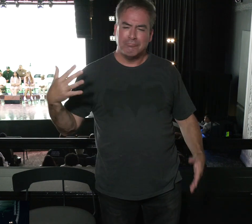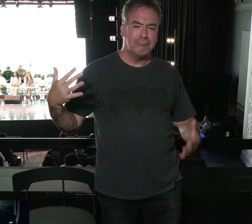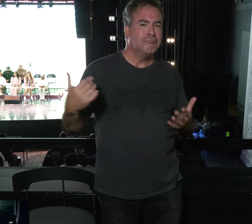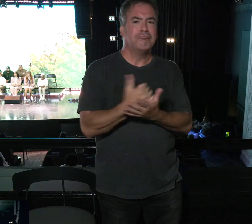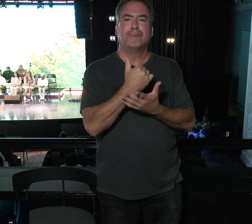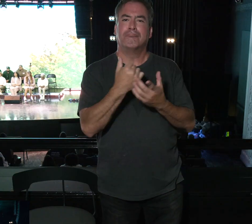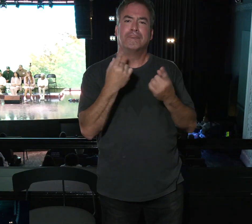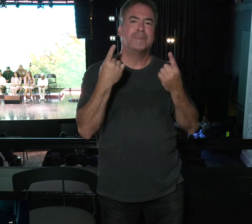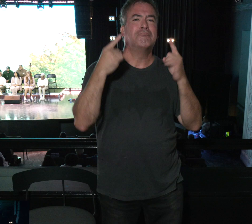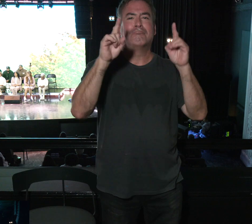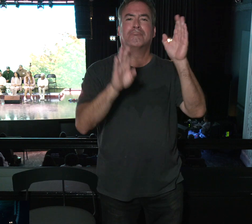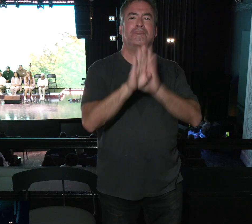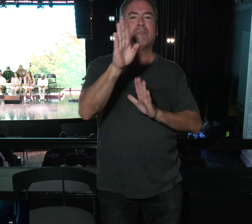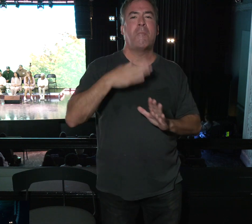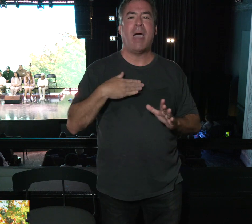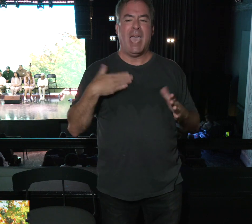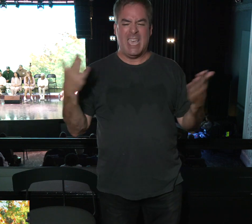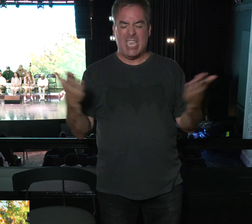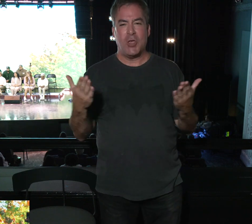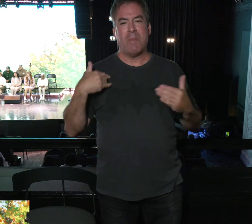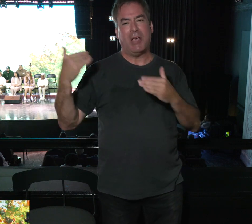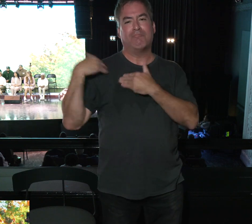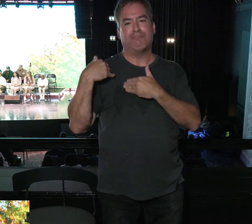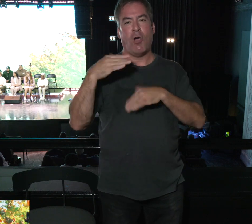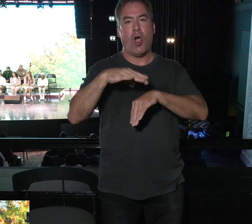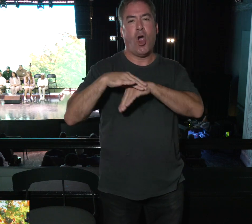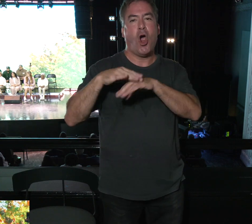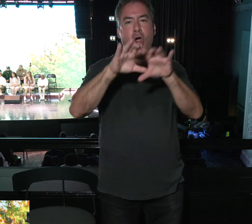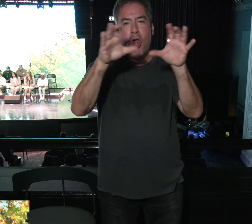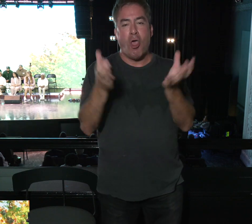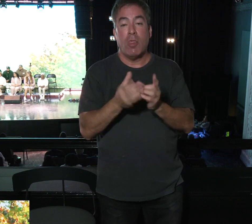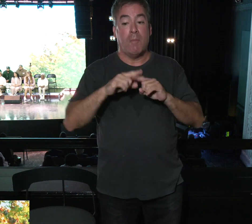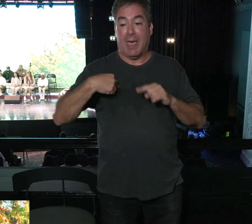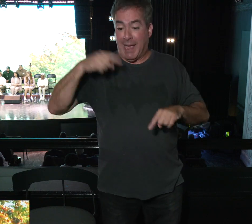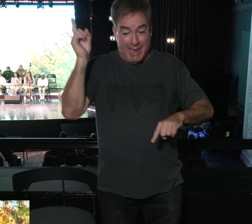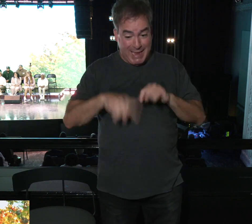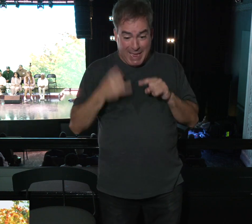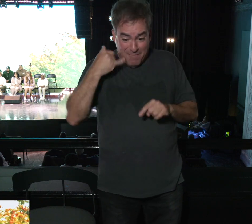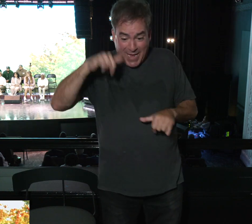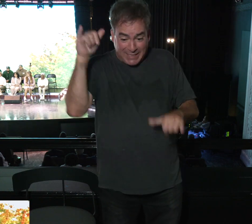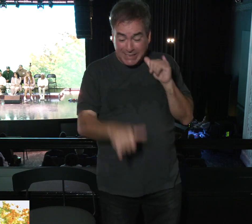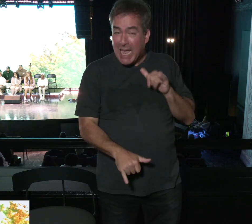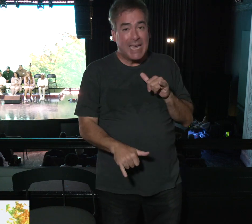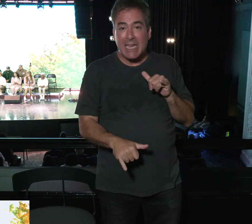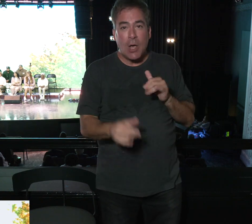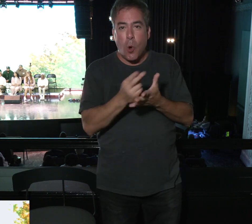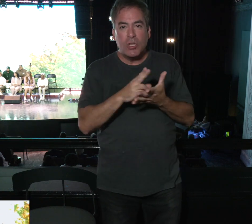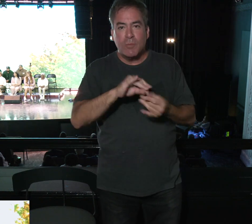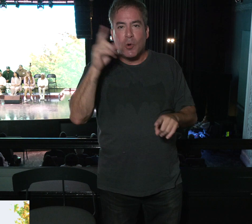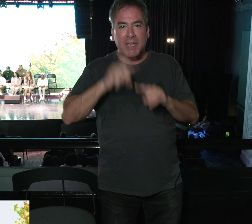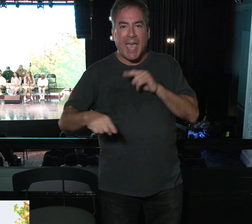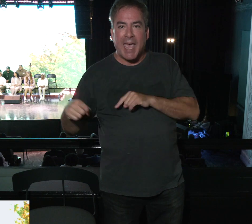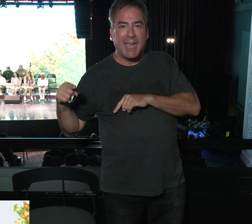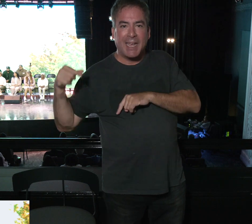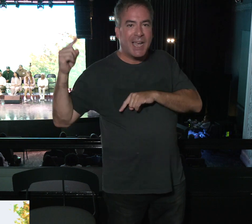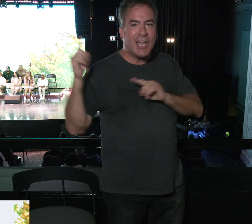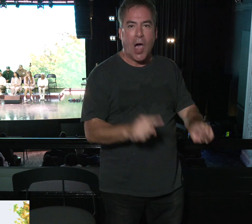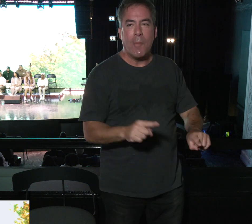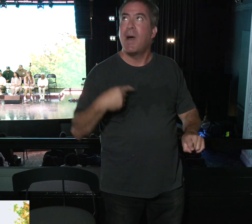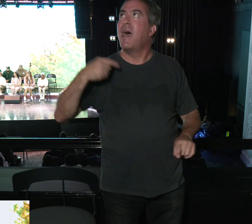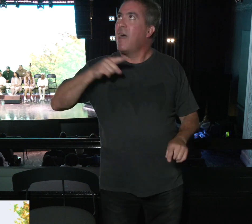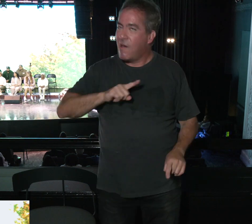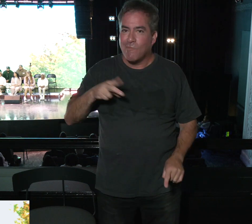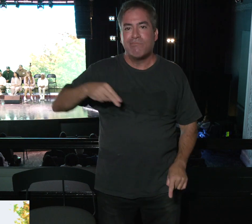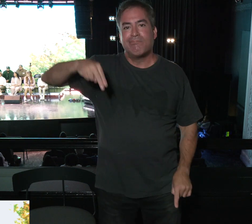earth. But the next phase of everything that's about to happen can't happen if I stay here. I've got to go, and I've got to send you the Holy